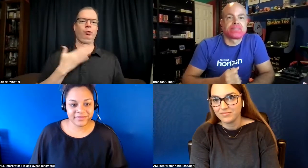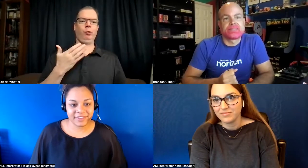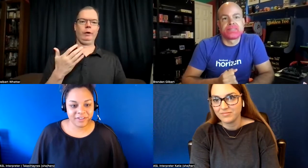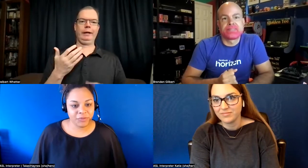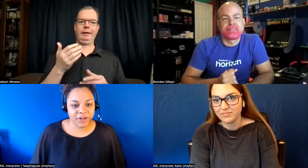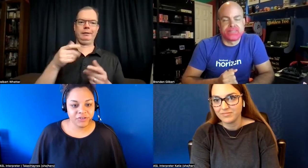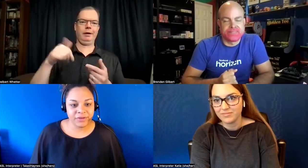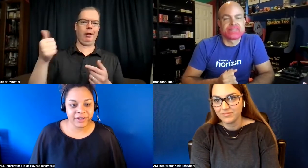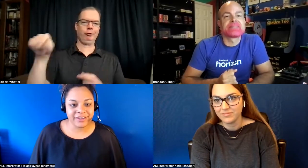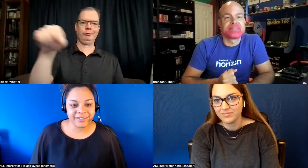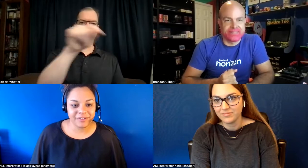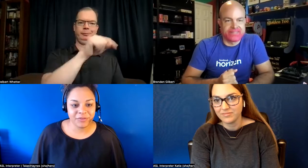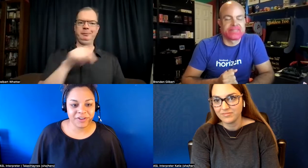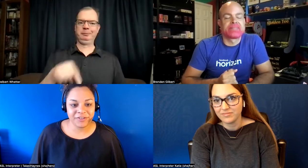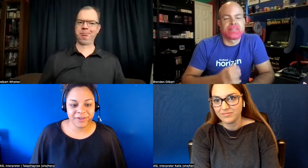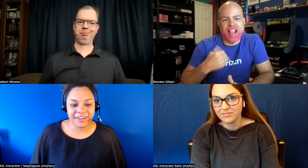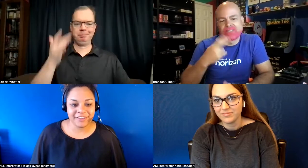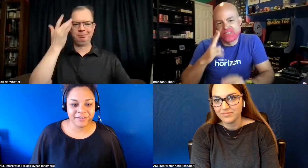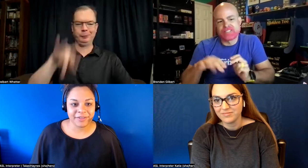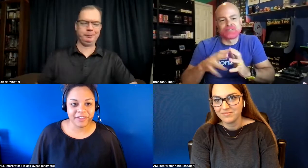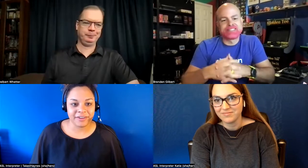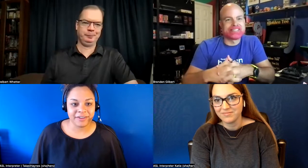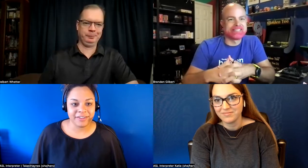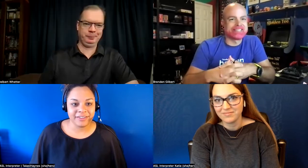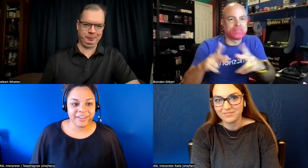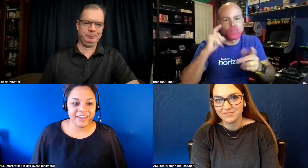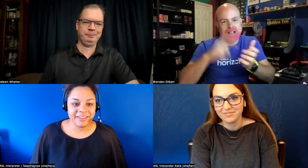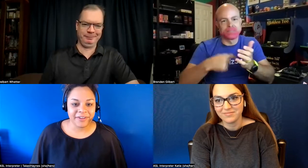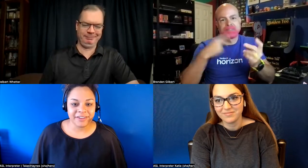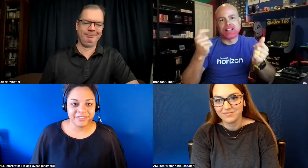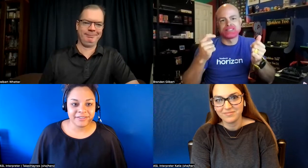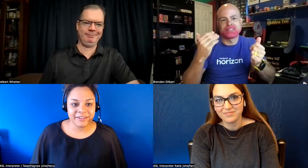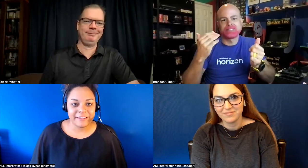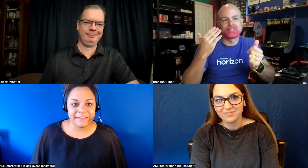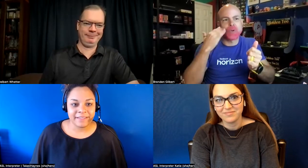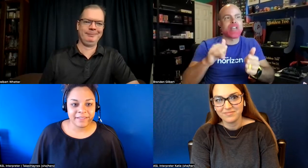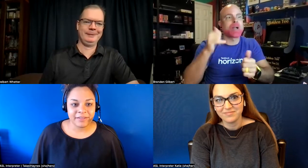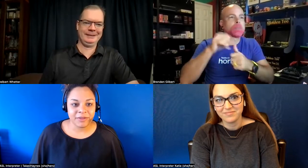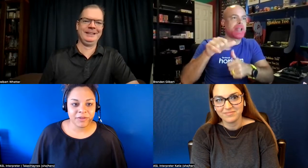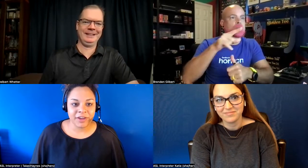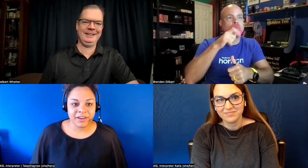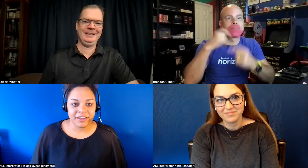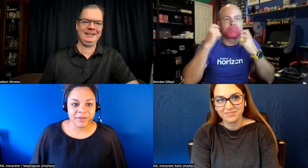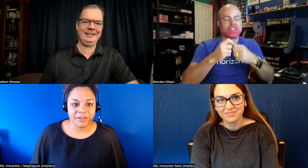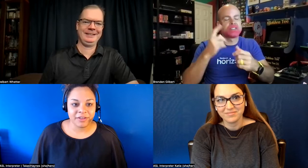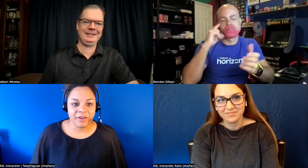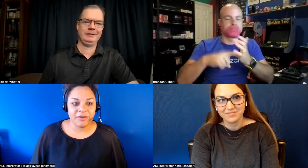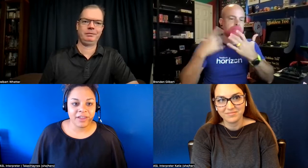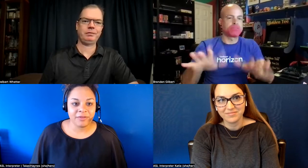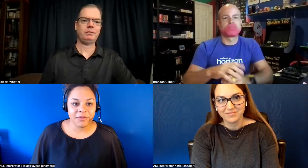you're spreading joy you're spreading joy to others color yeah and it's fun people can recognize me they're like oh yeah i want to